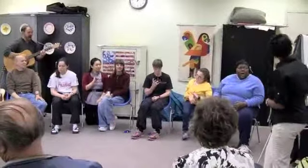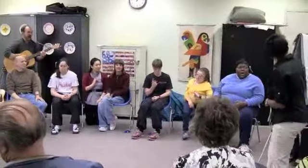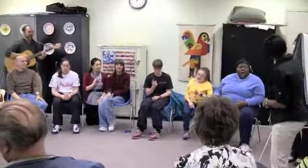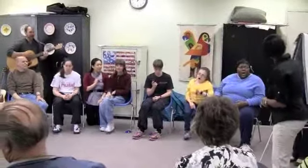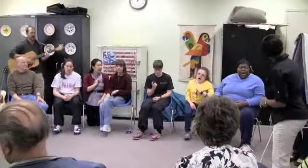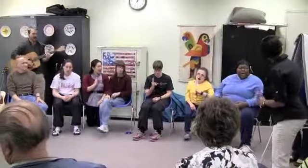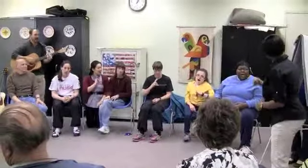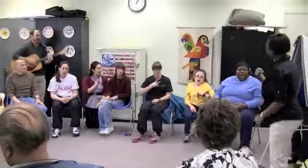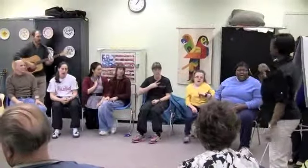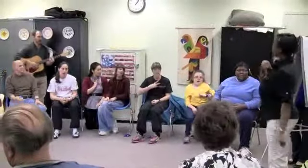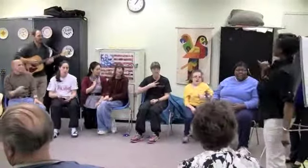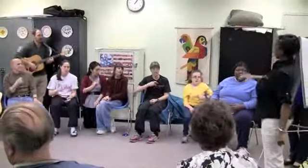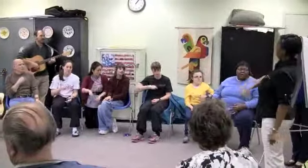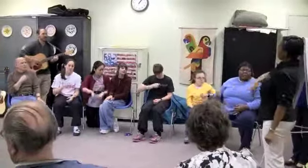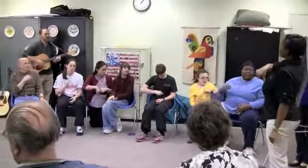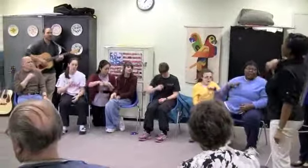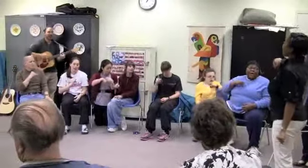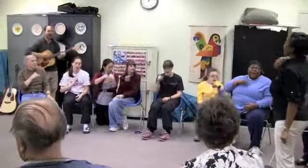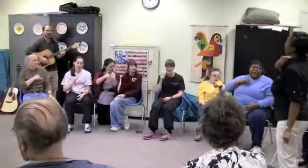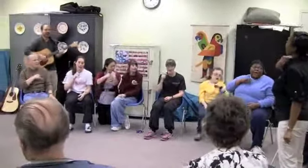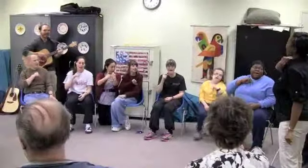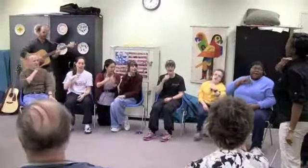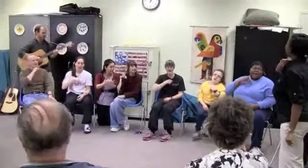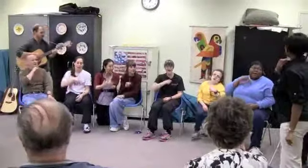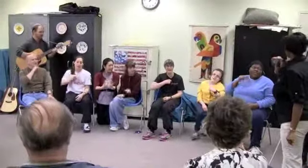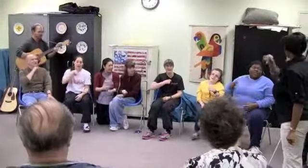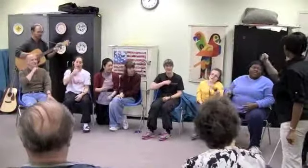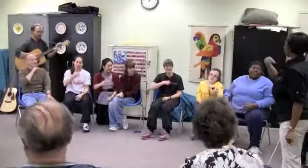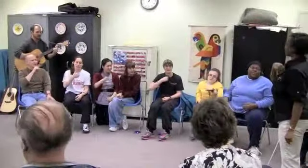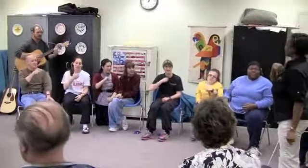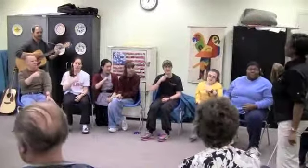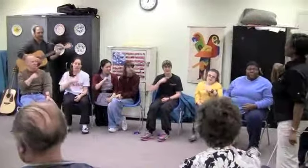I'm so proud of me,